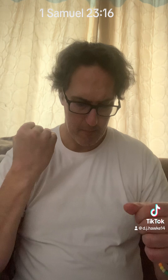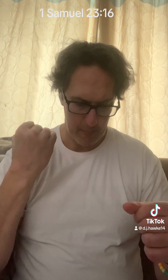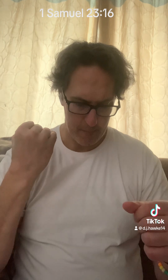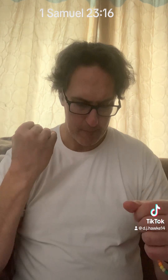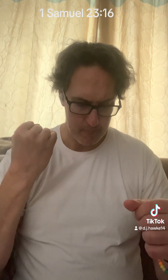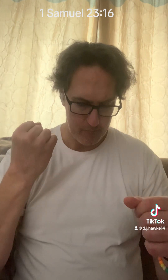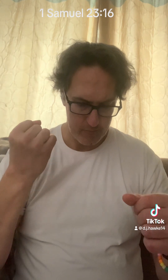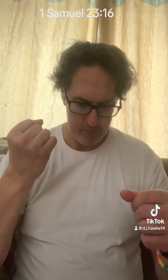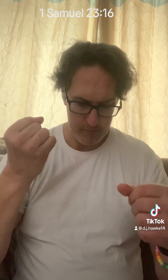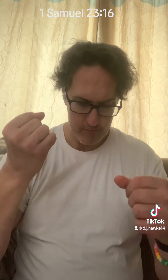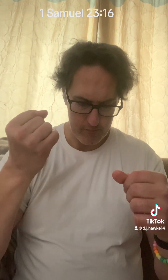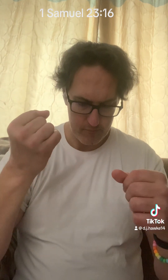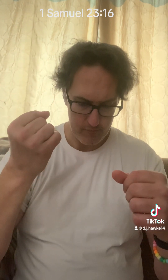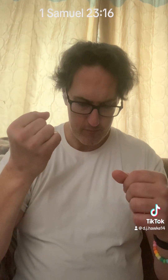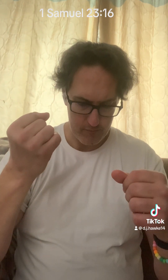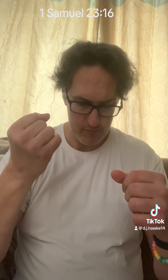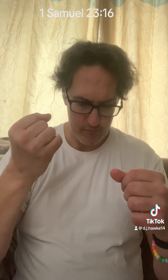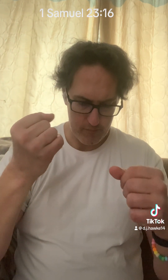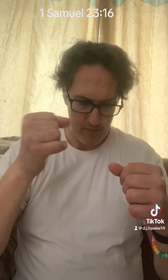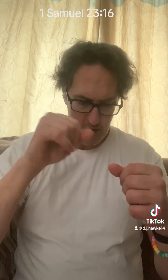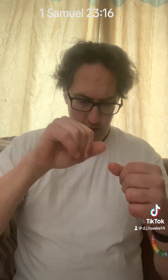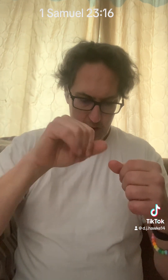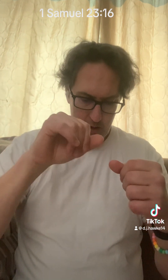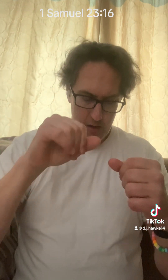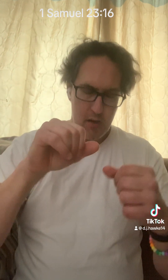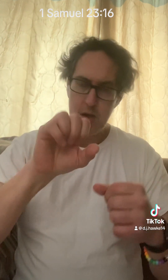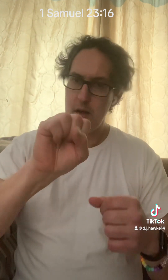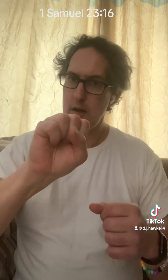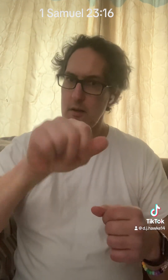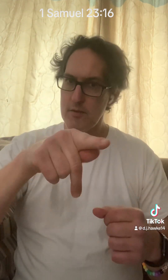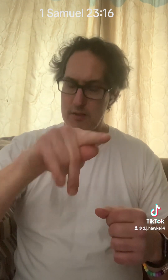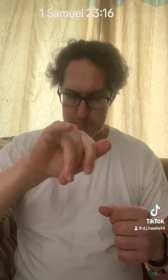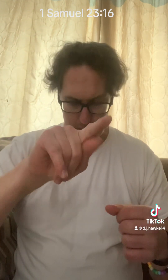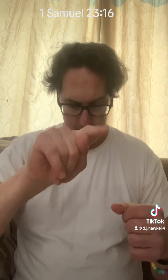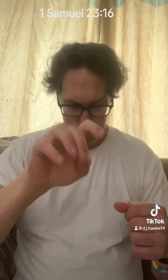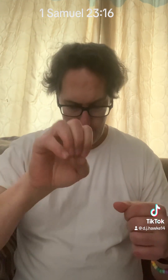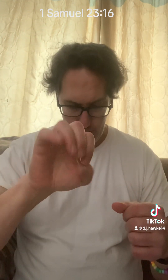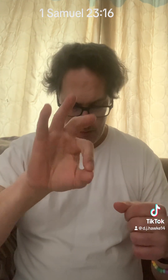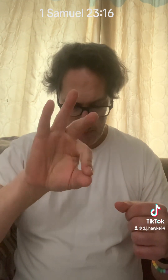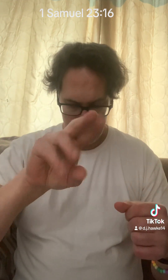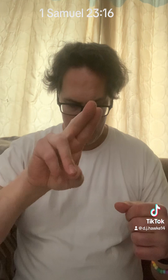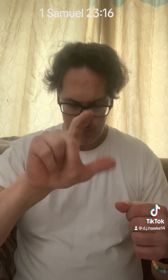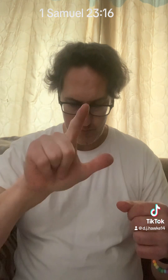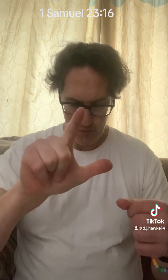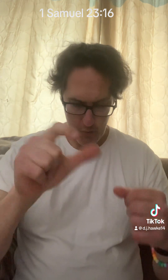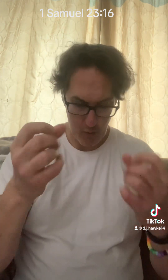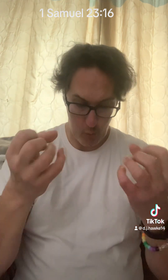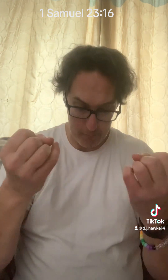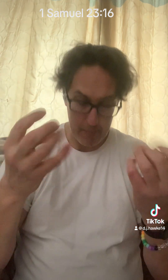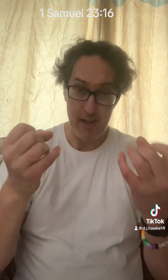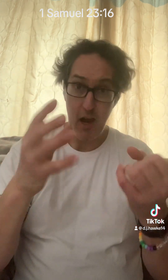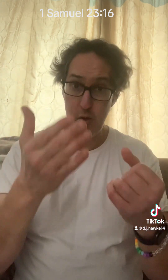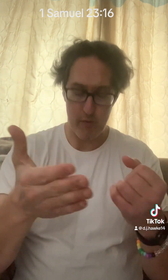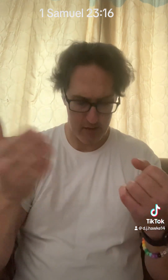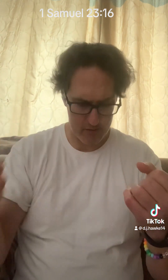spiteful, or many other things.